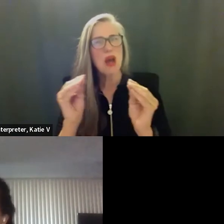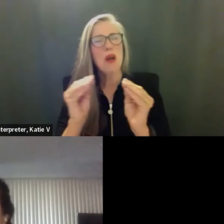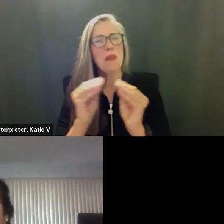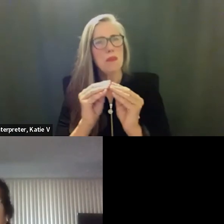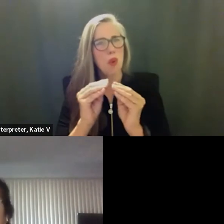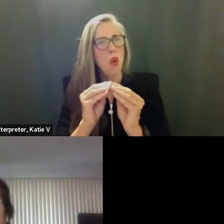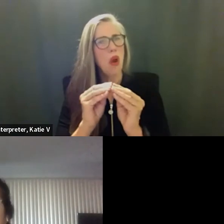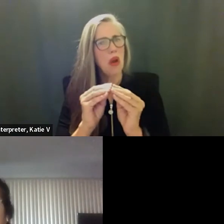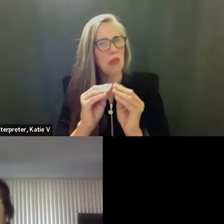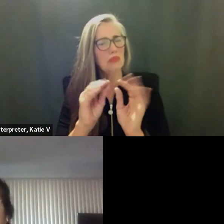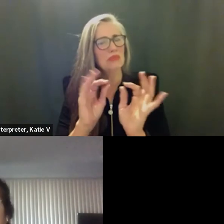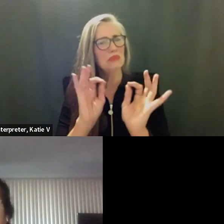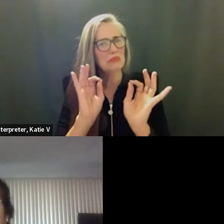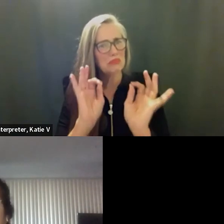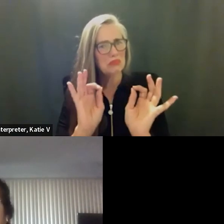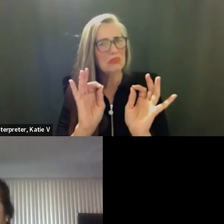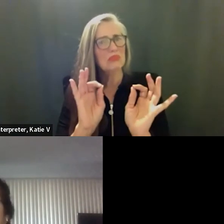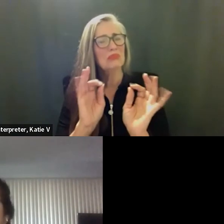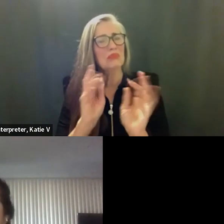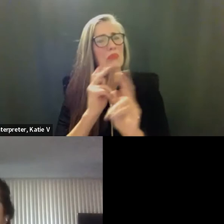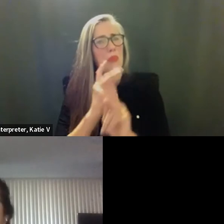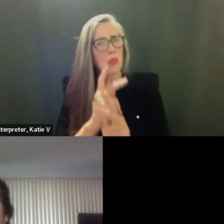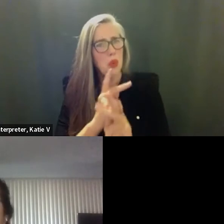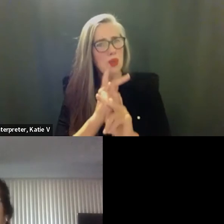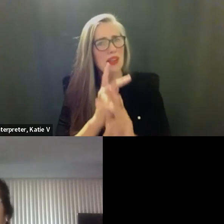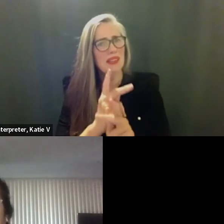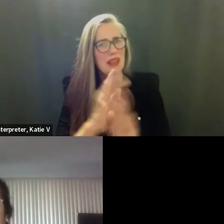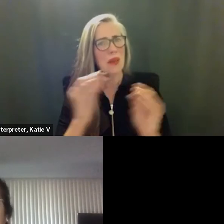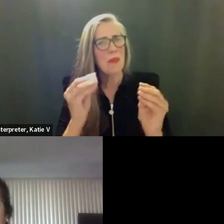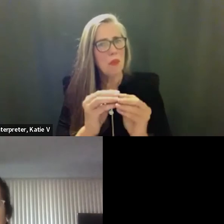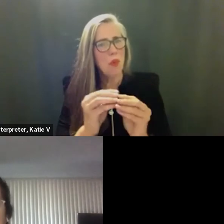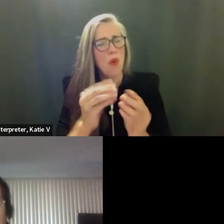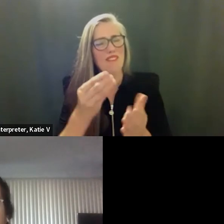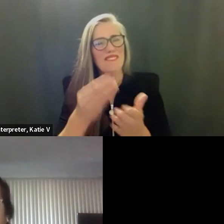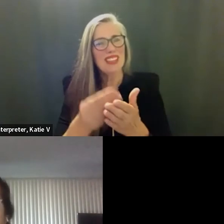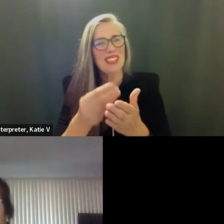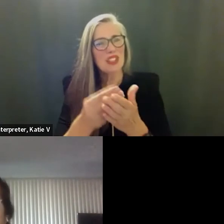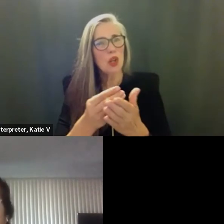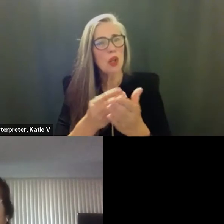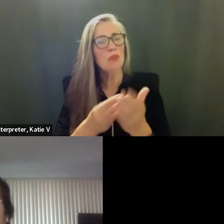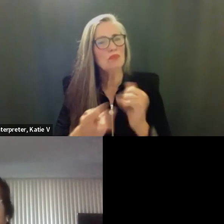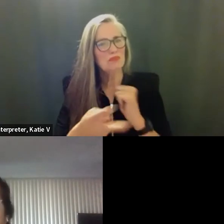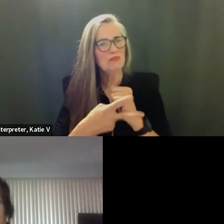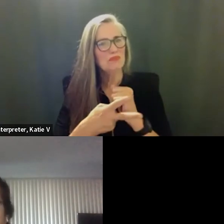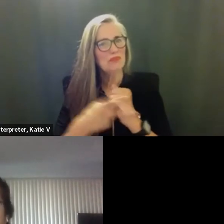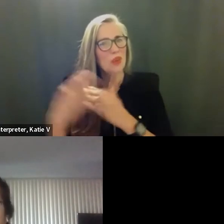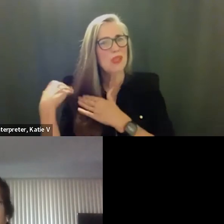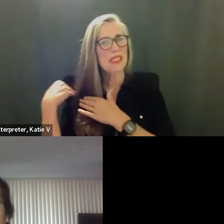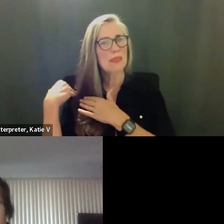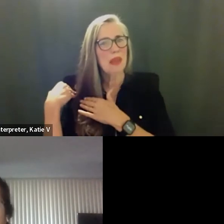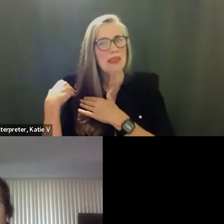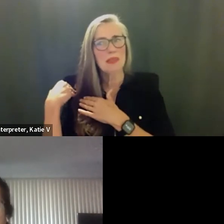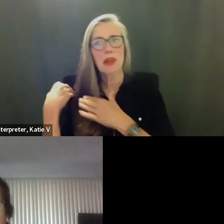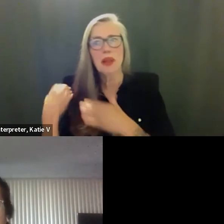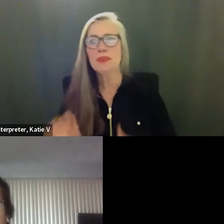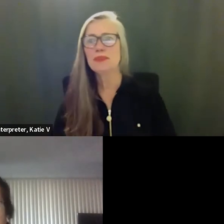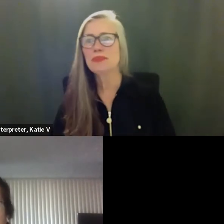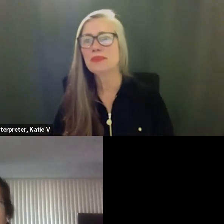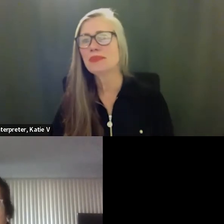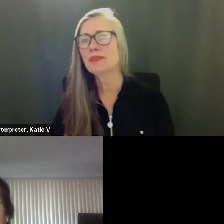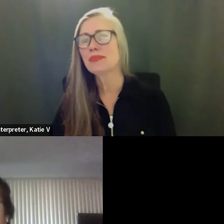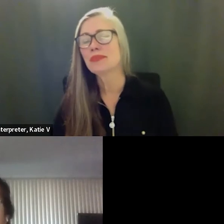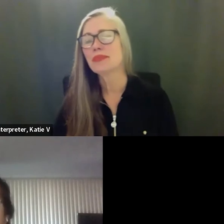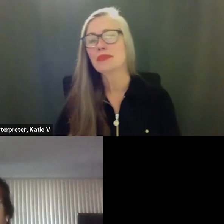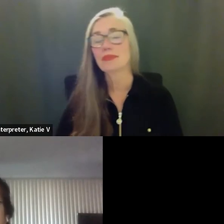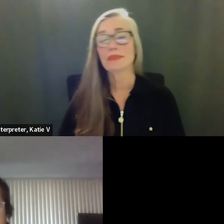thank you thank you mr witt that concludes public comment okay thank you board members any